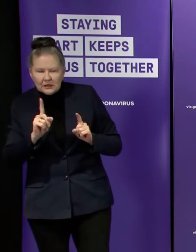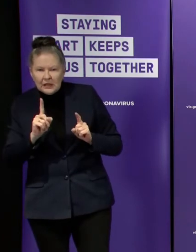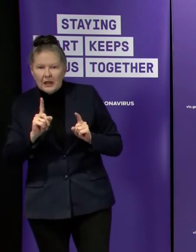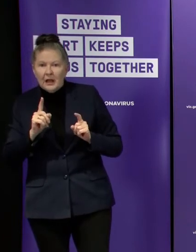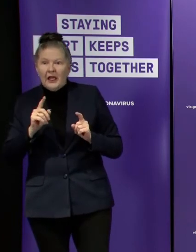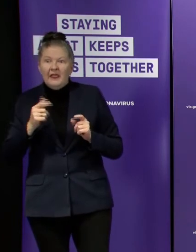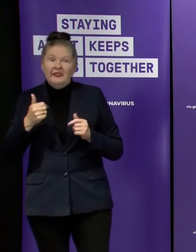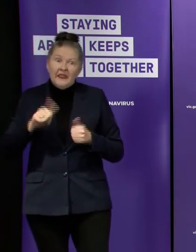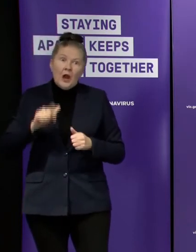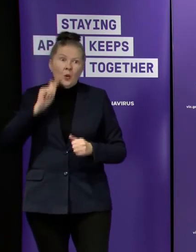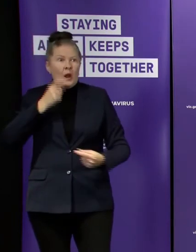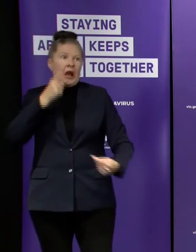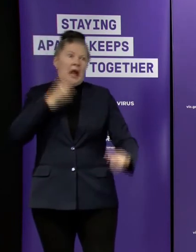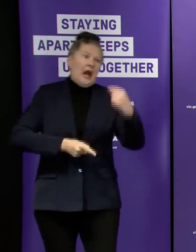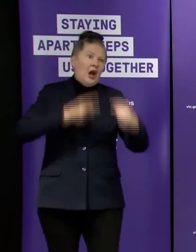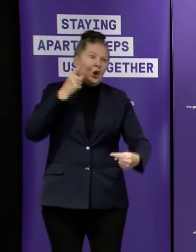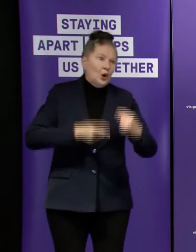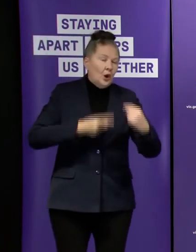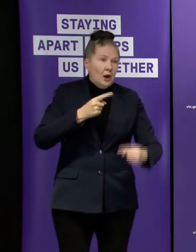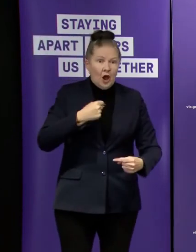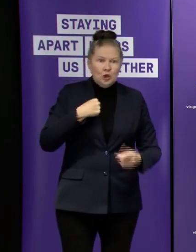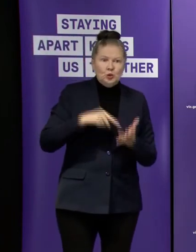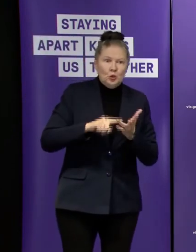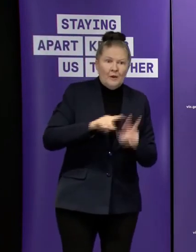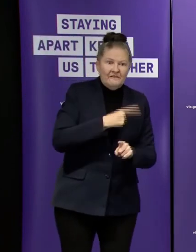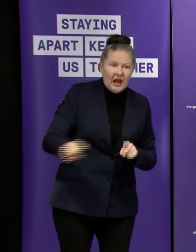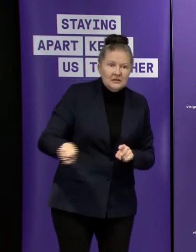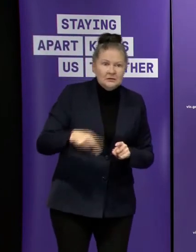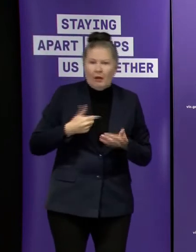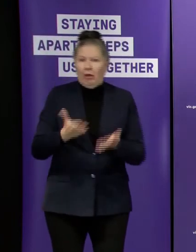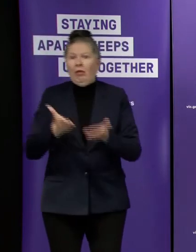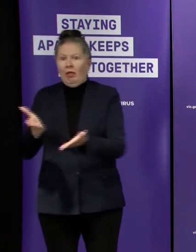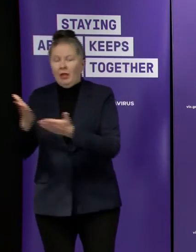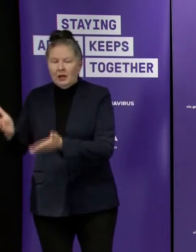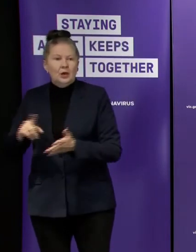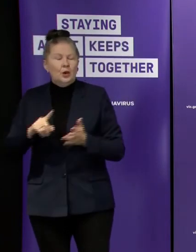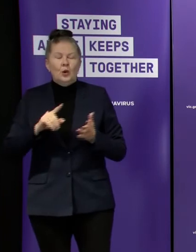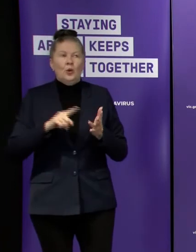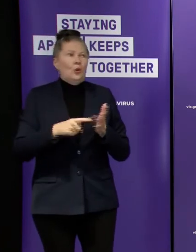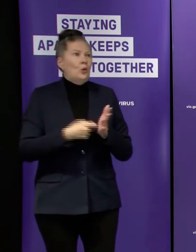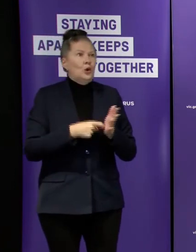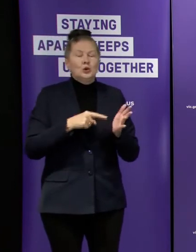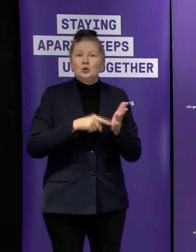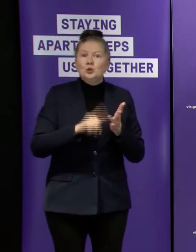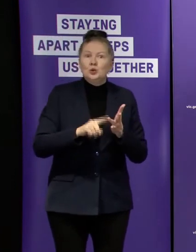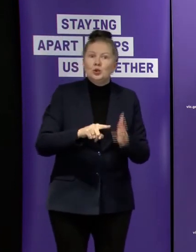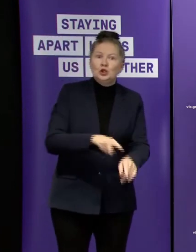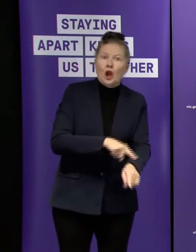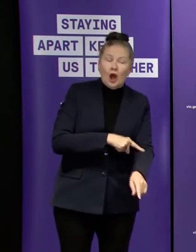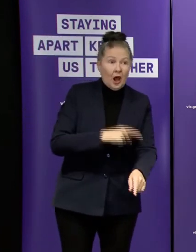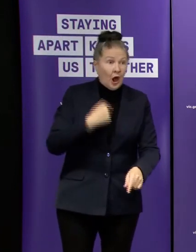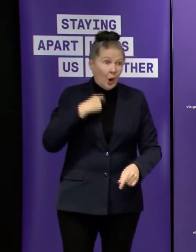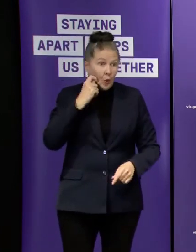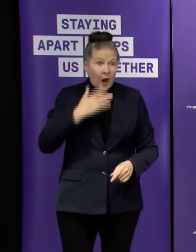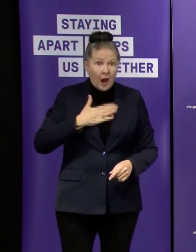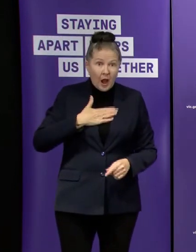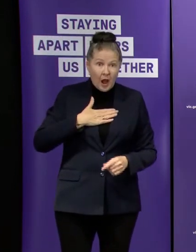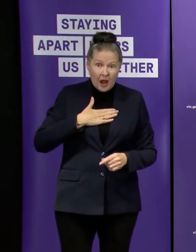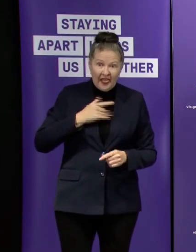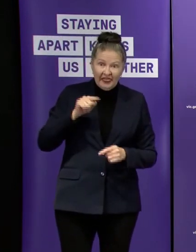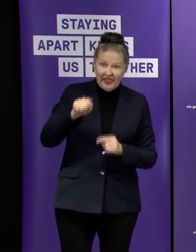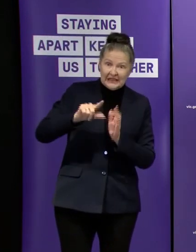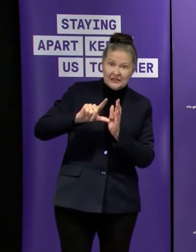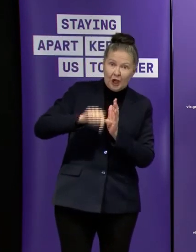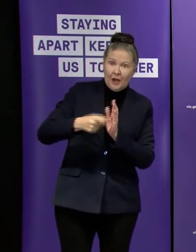up too fast or too slow that's just a natural part of this uh that'd be a great great day if we can get to that point again having debates about whether we're